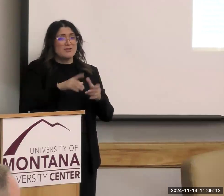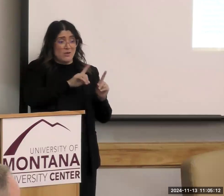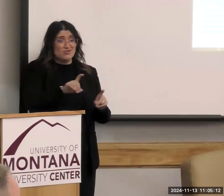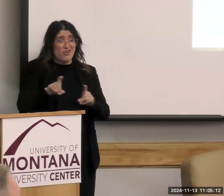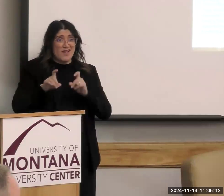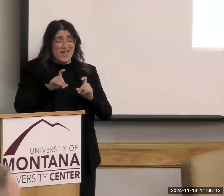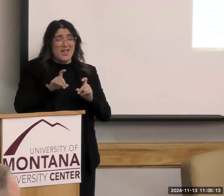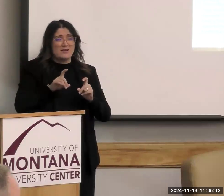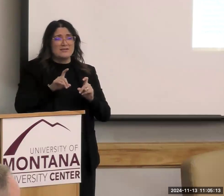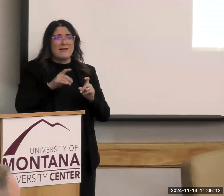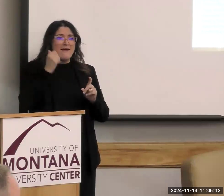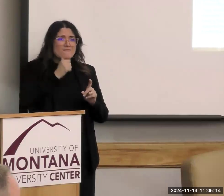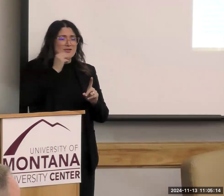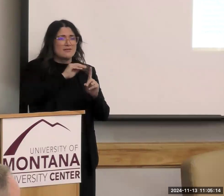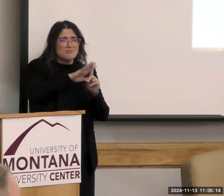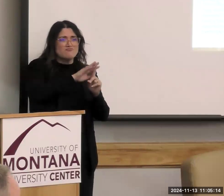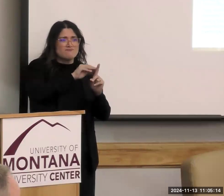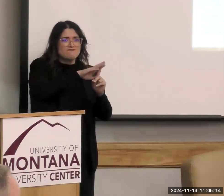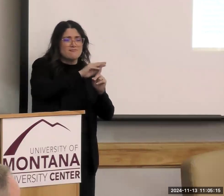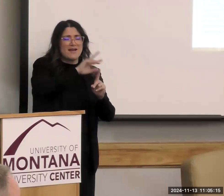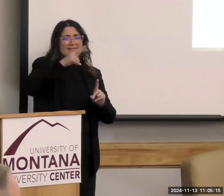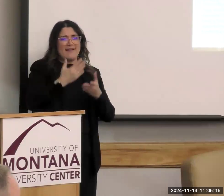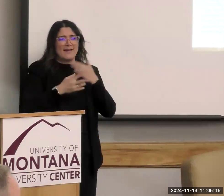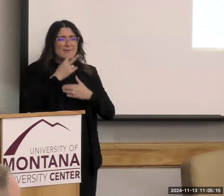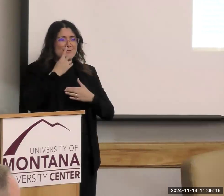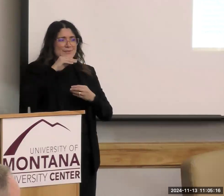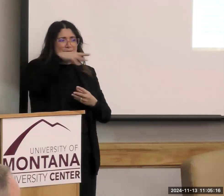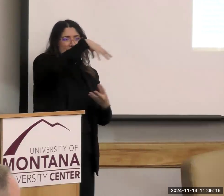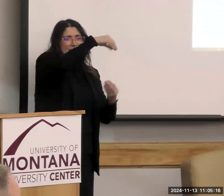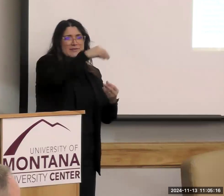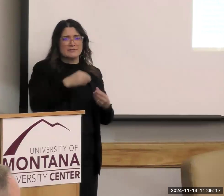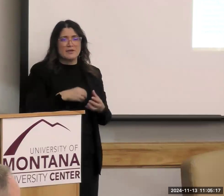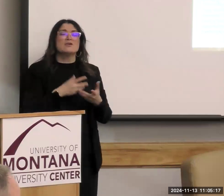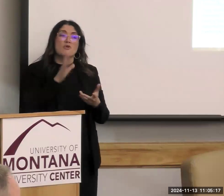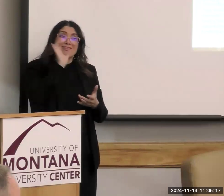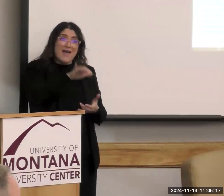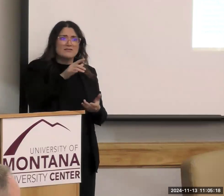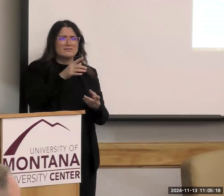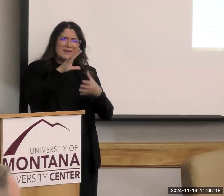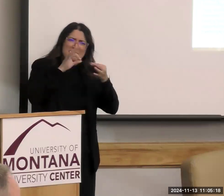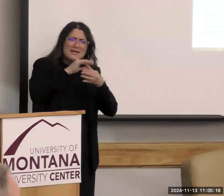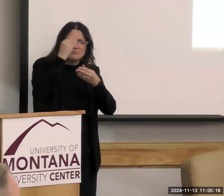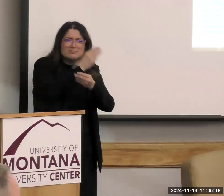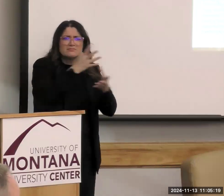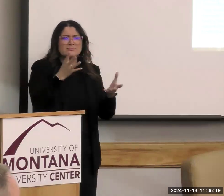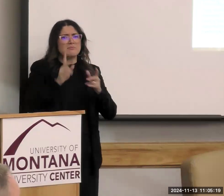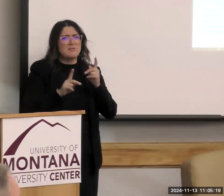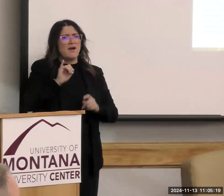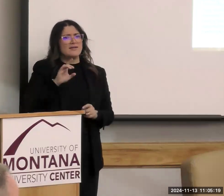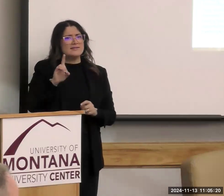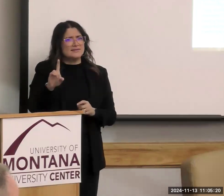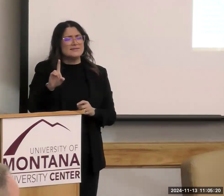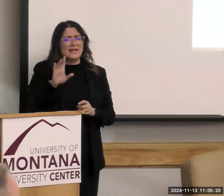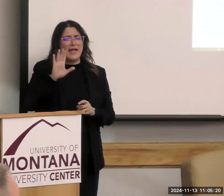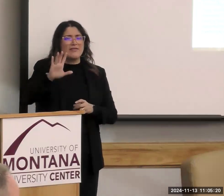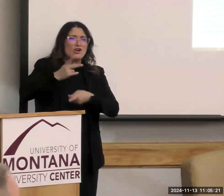to secondhand smoke. So that's the target message that we need to give to people with IDD and their